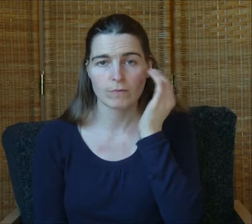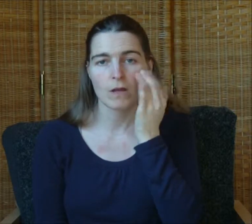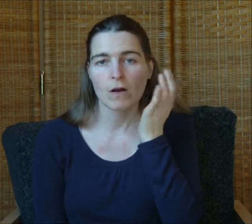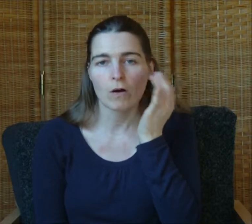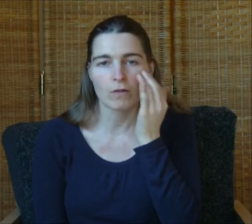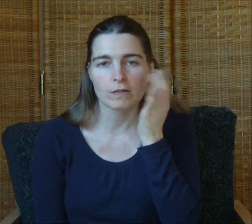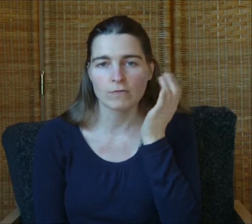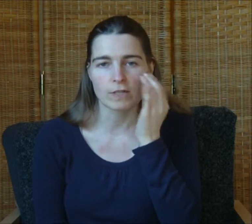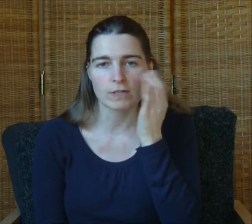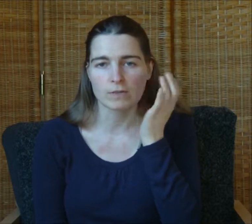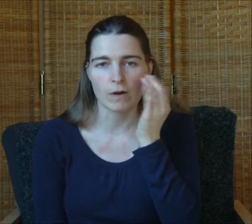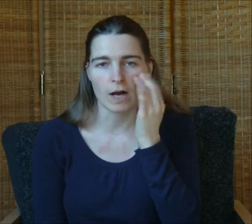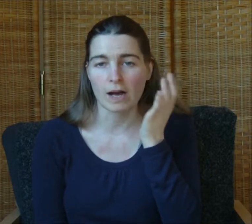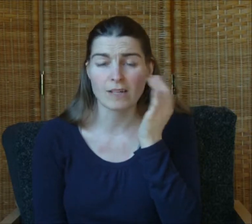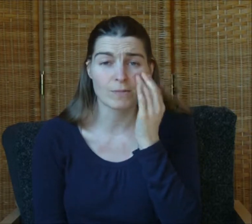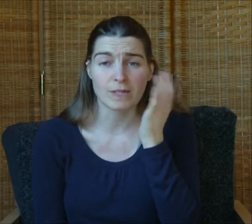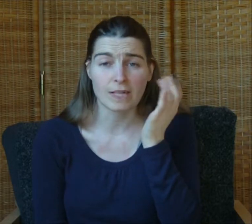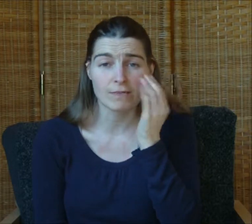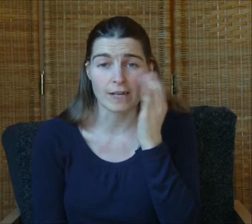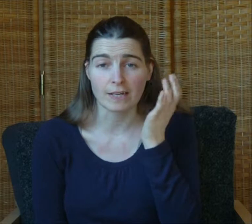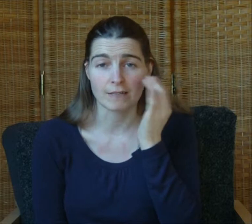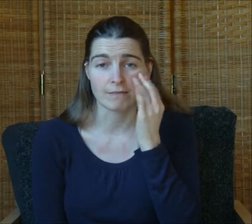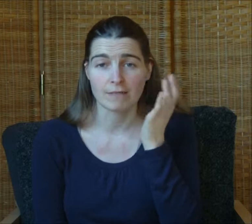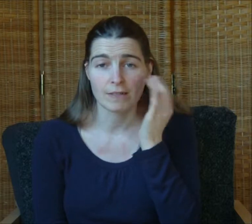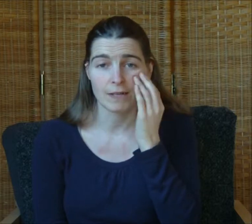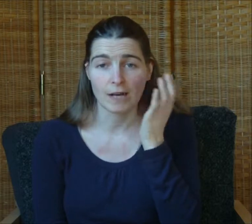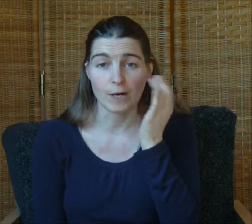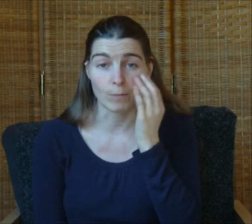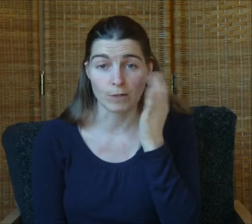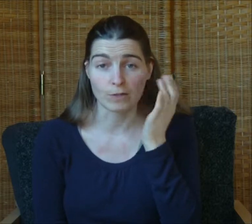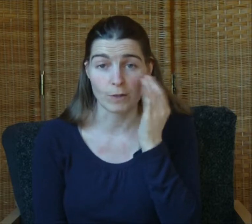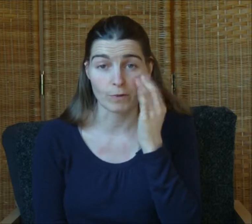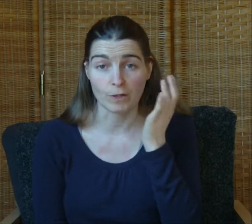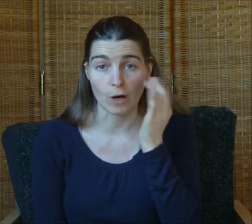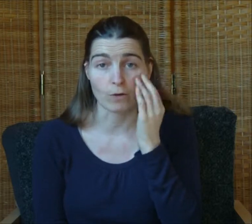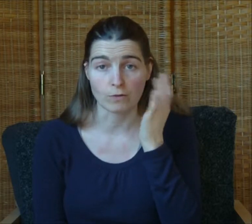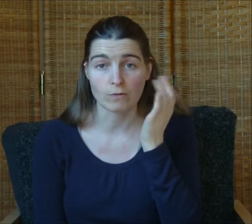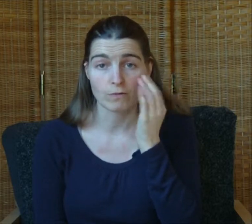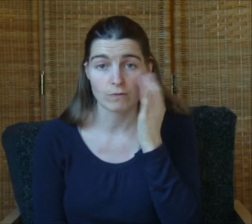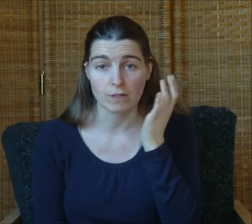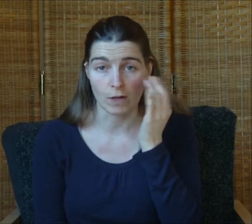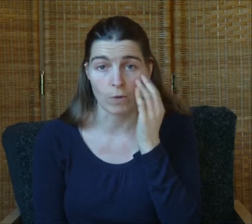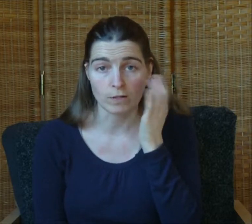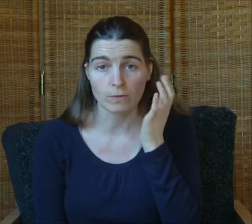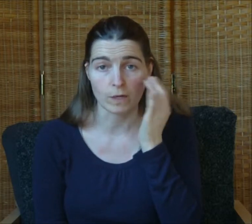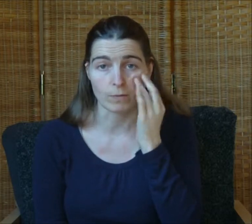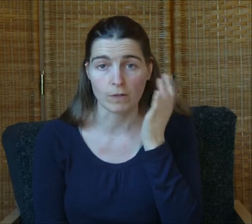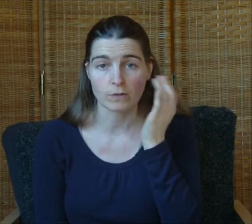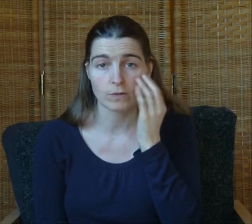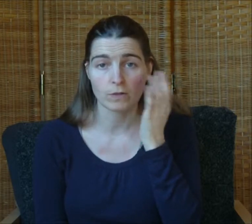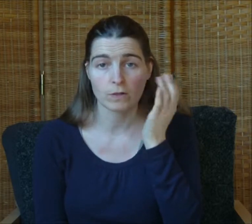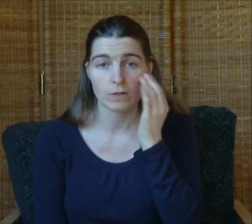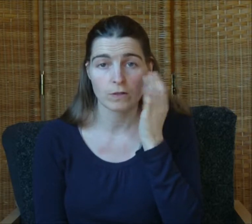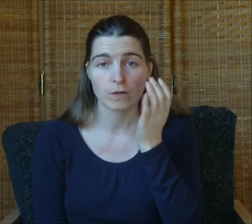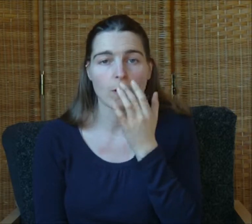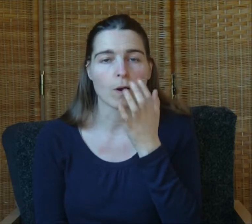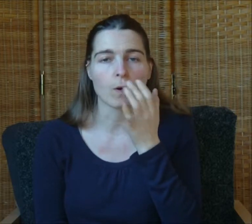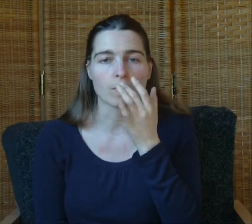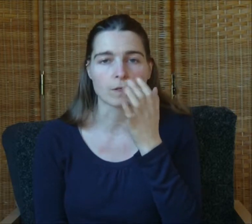All these reasons why I don't believe I can accomplish some of the goals that I want to accomplish. All these